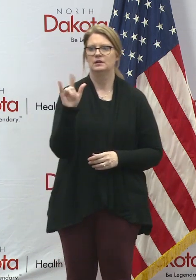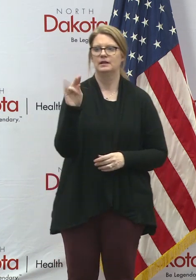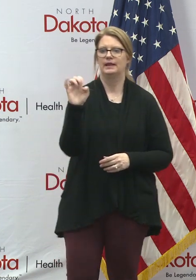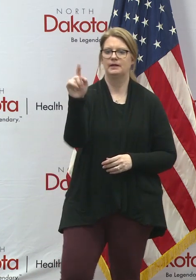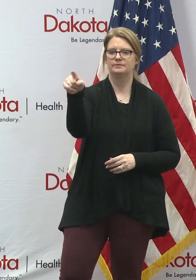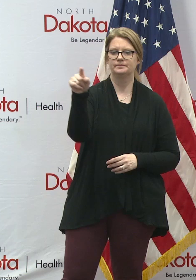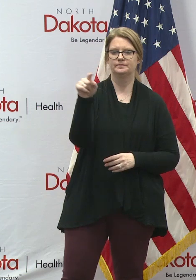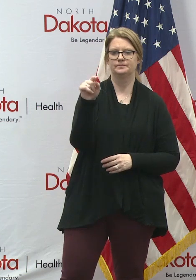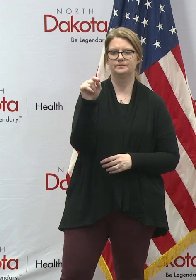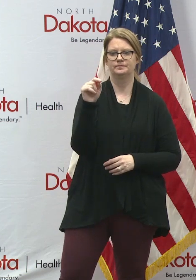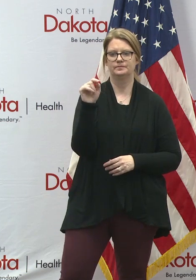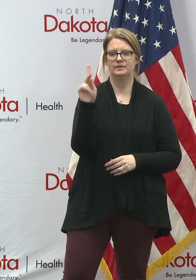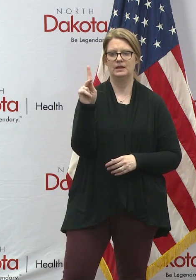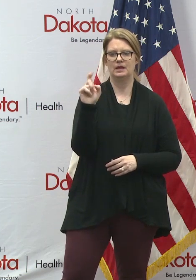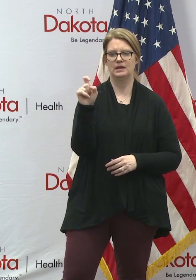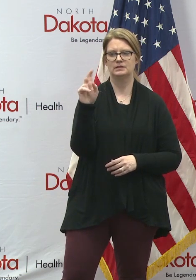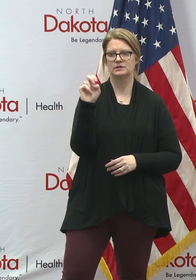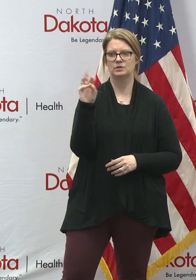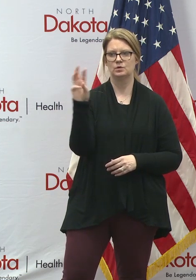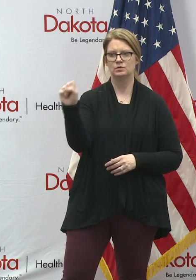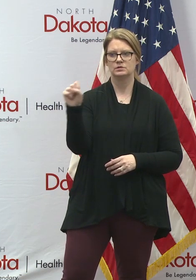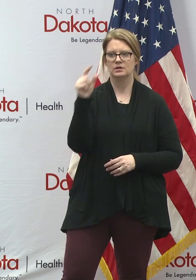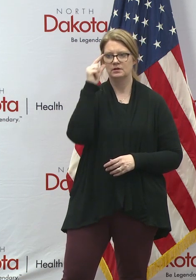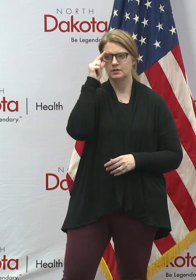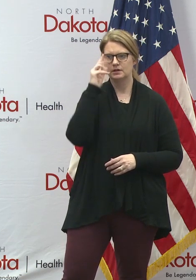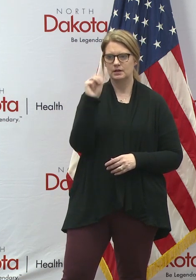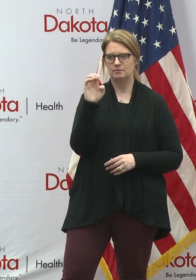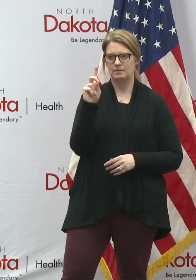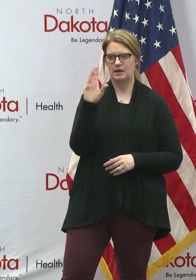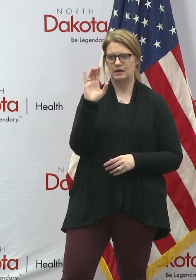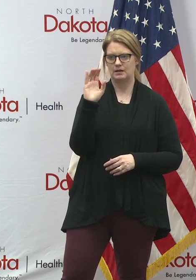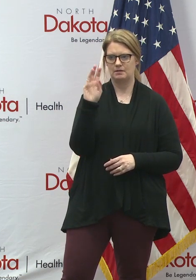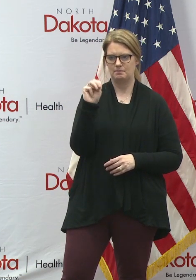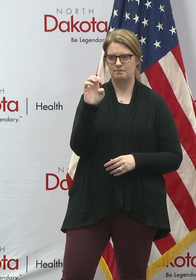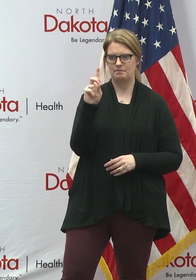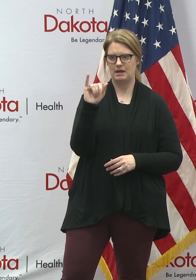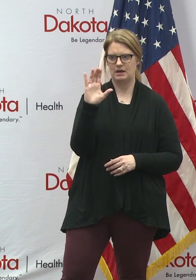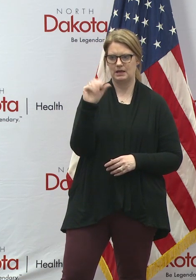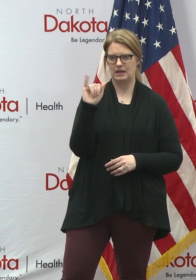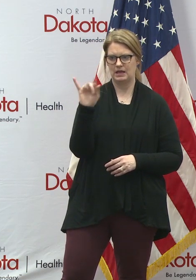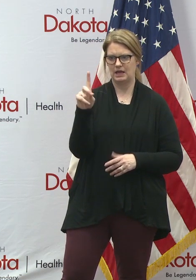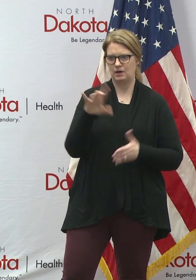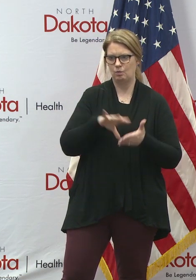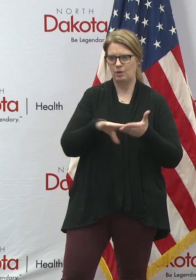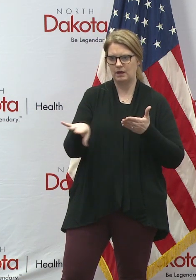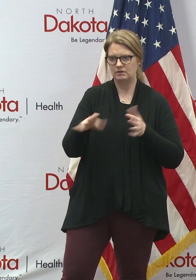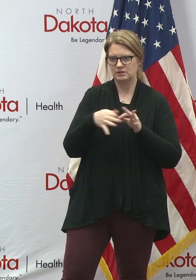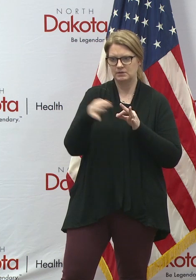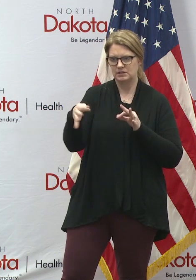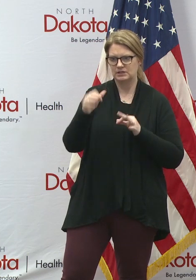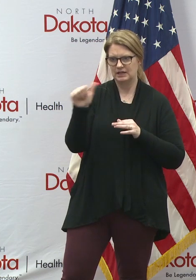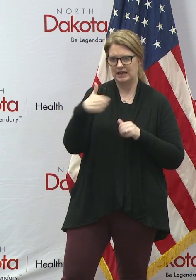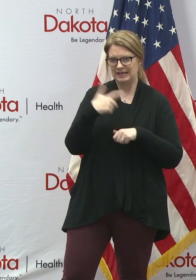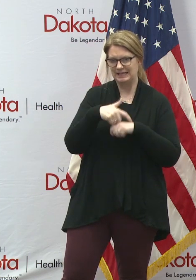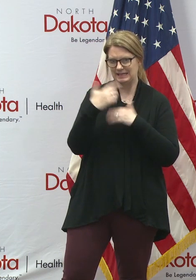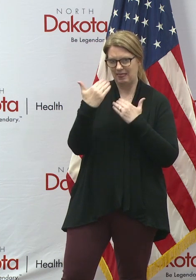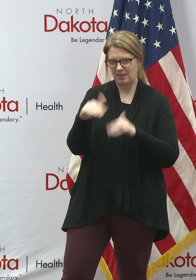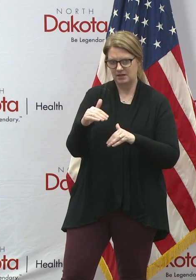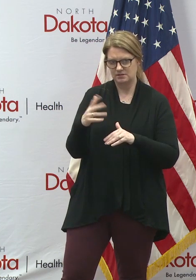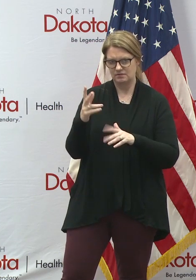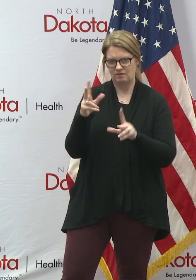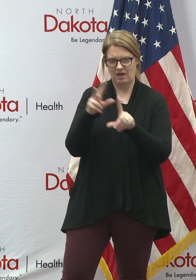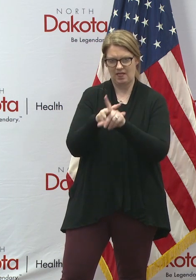Lane. With the Medicaid waiver that North Dakota received, does that push back any deadlines for filing?